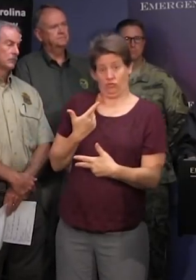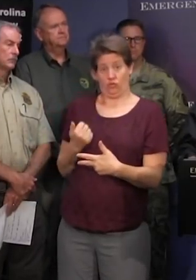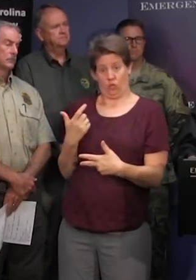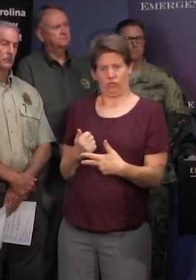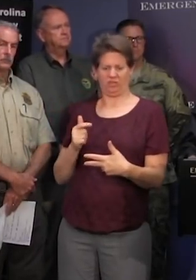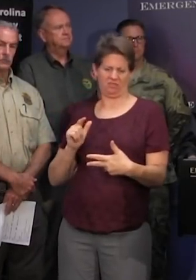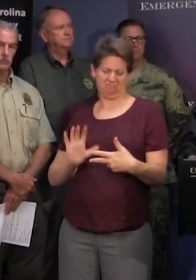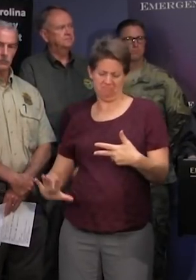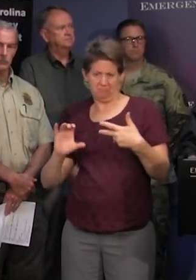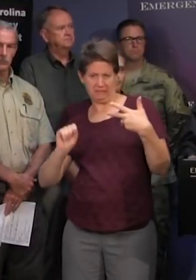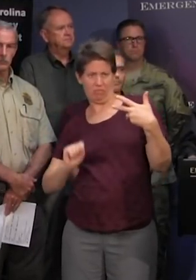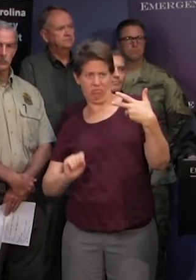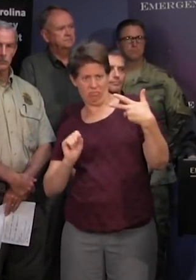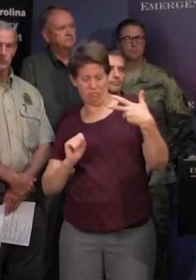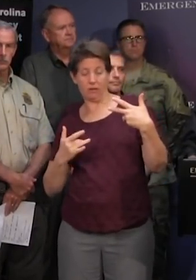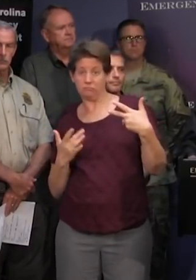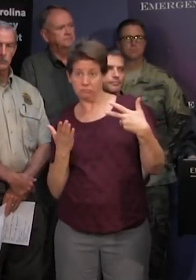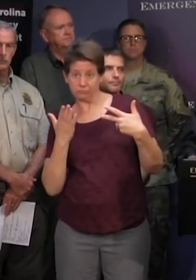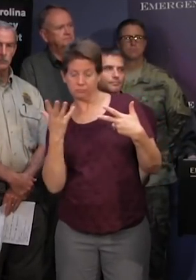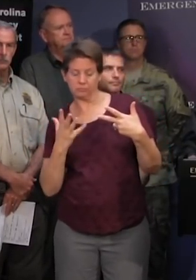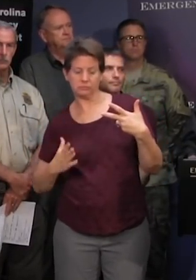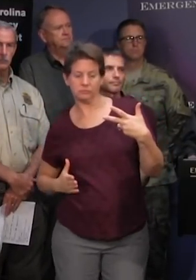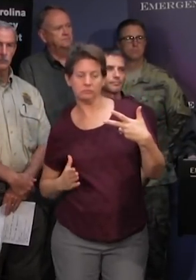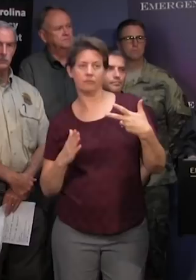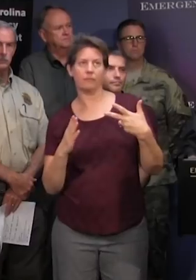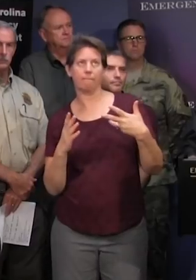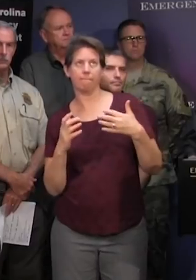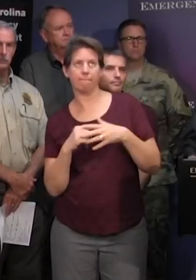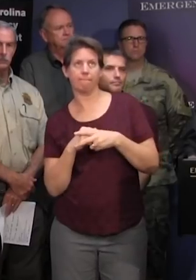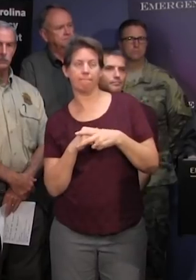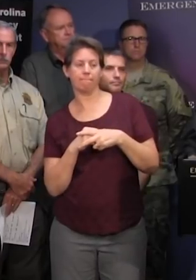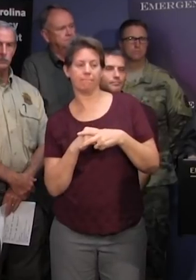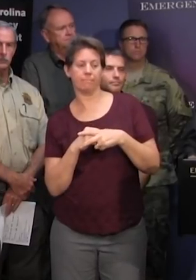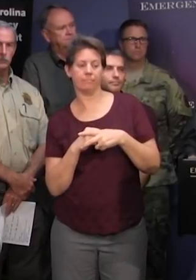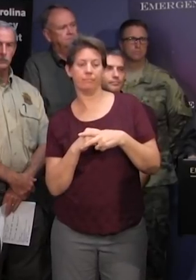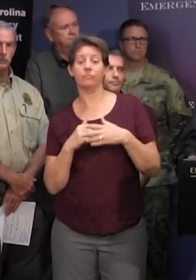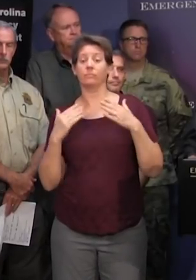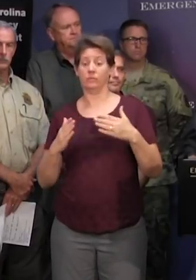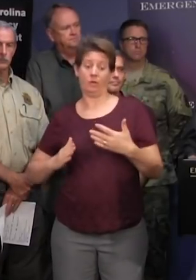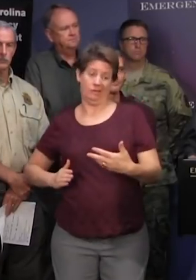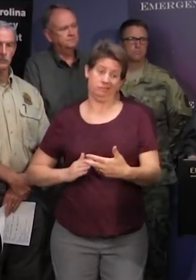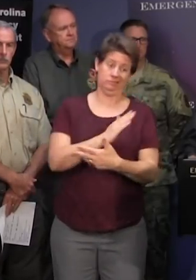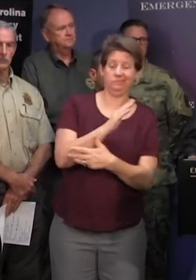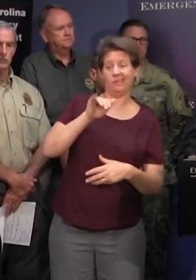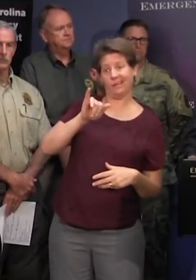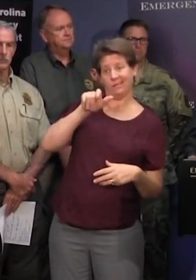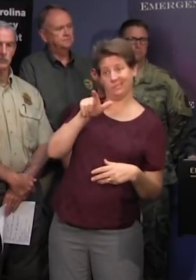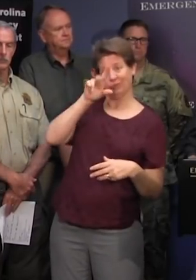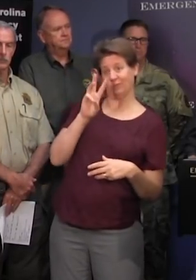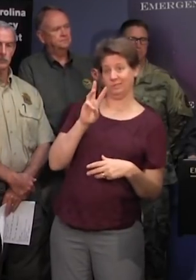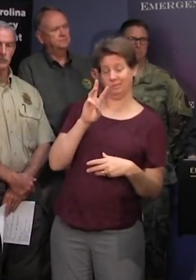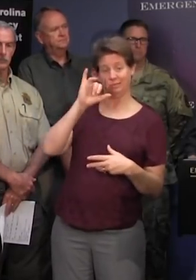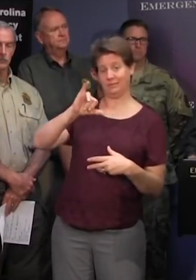low country area we recommend you take uh traffic to take the uh i-26 exit that's exit